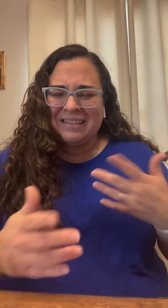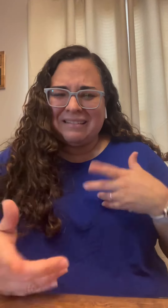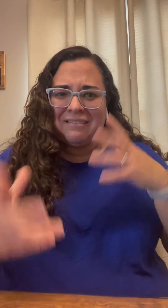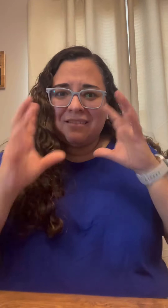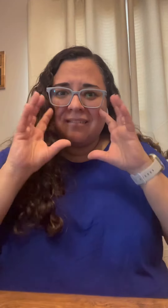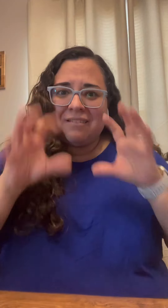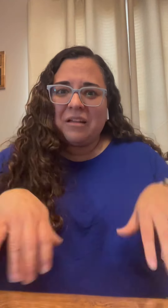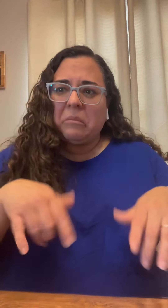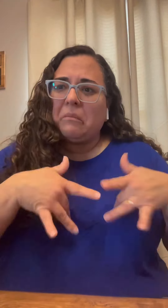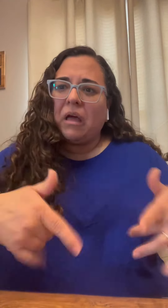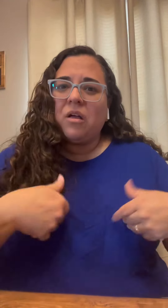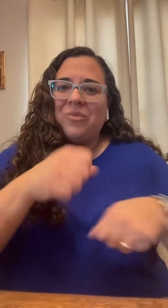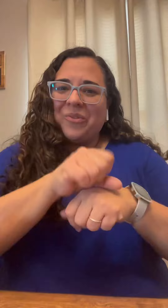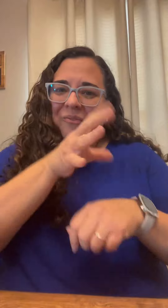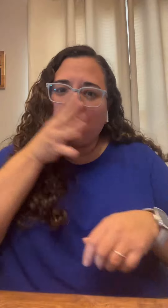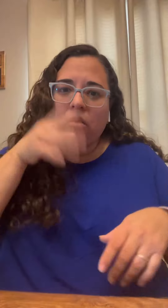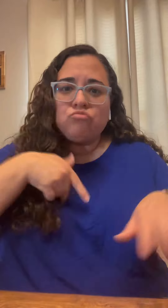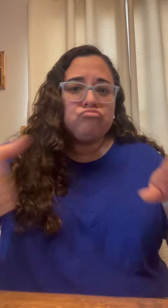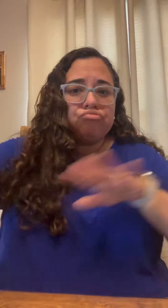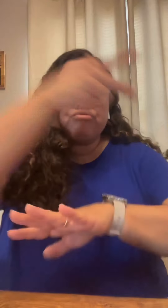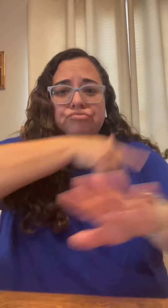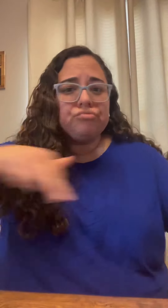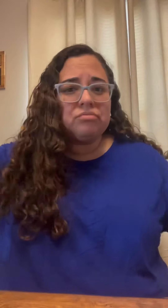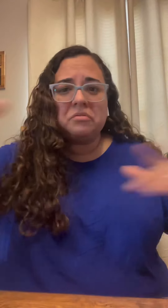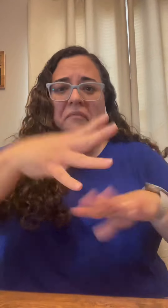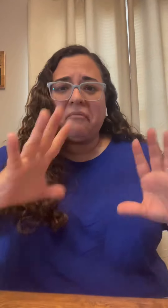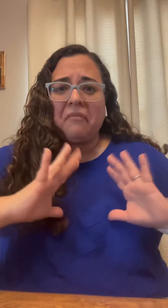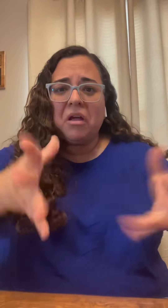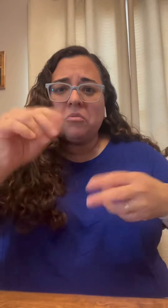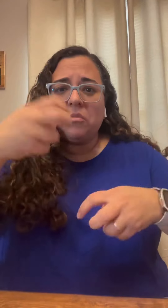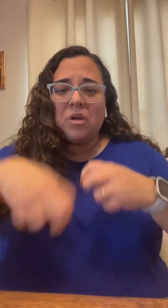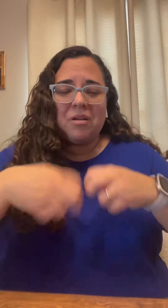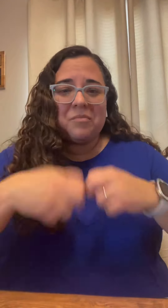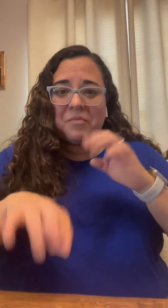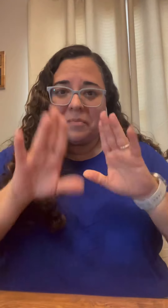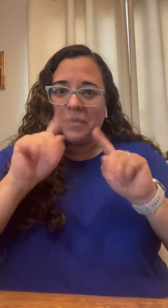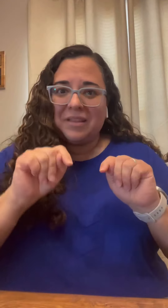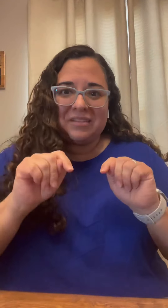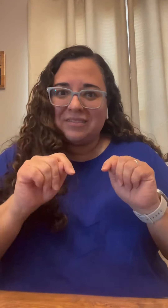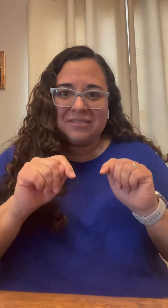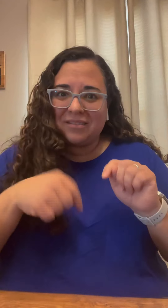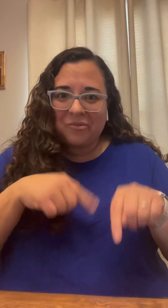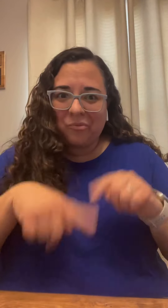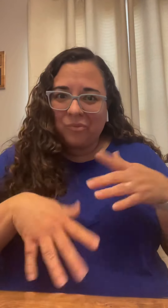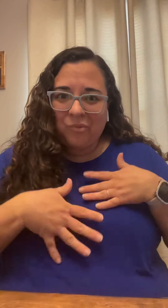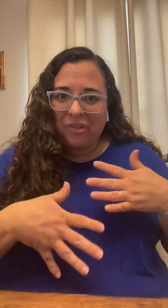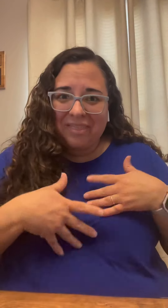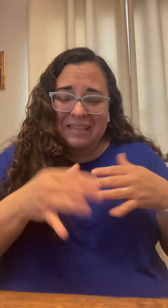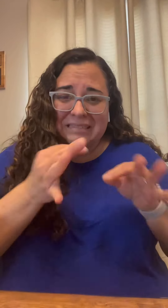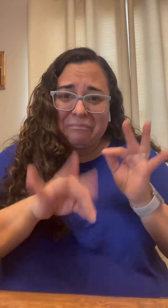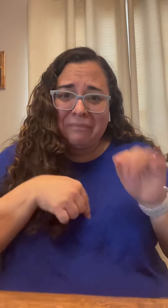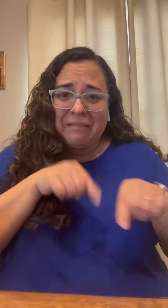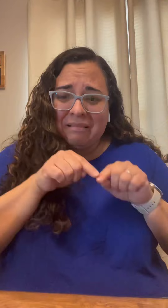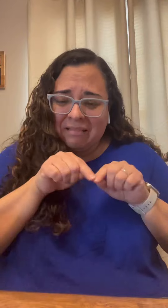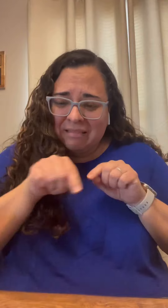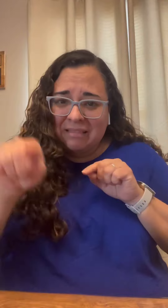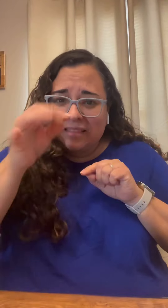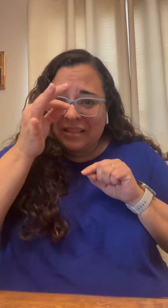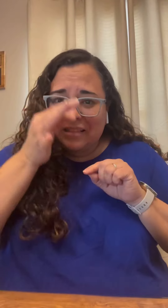a few things and all of a sudden i couldn't breathe and i was in shock i'm used to being on the farm going walking around the farm with no issue and